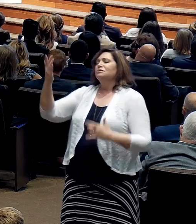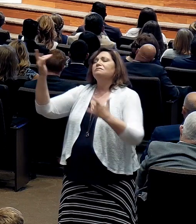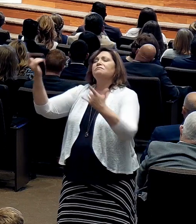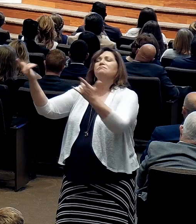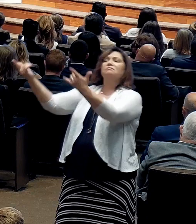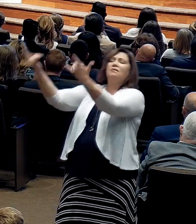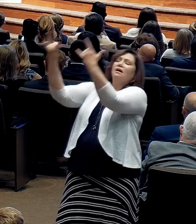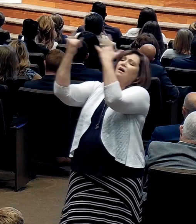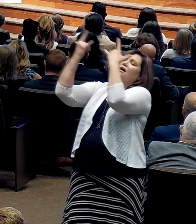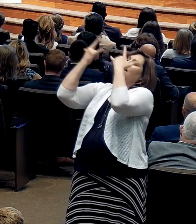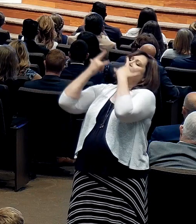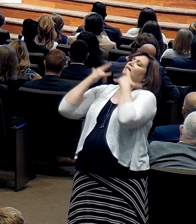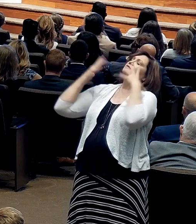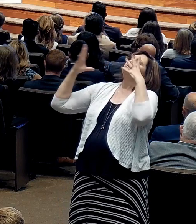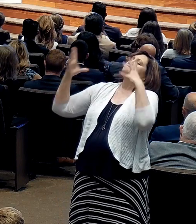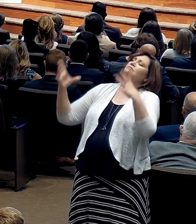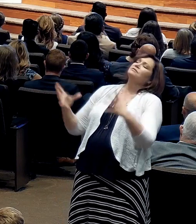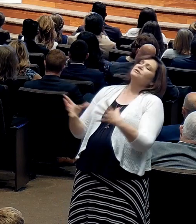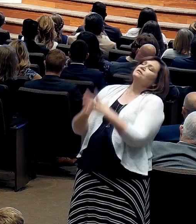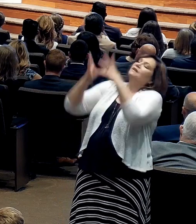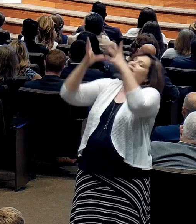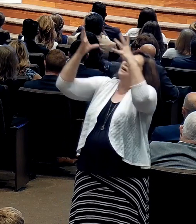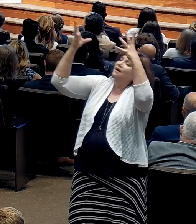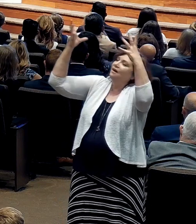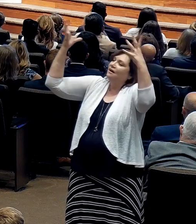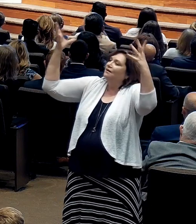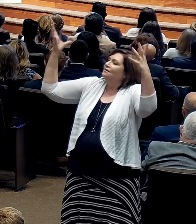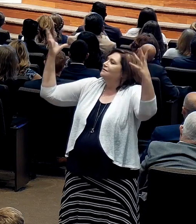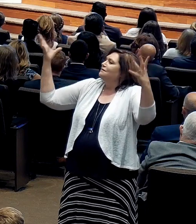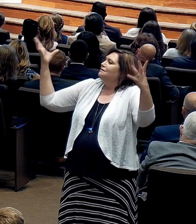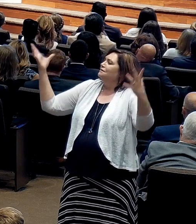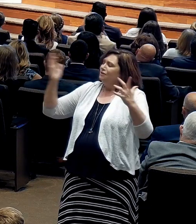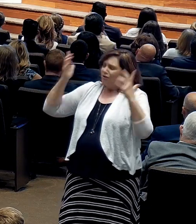to say how much you love me.